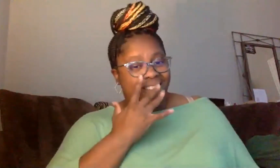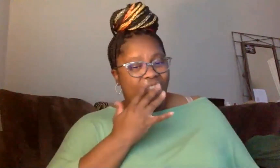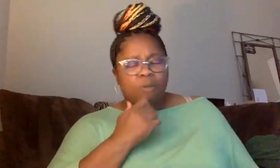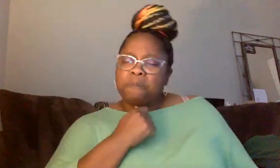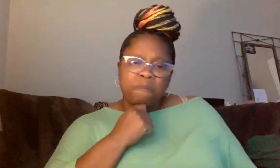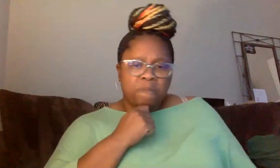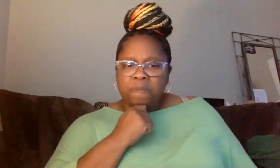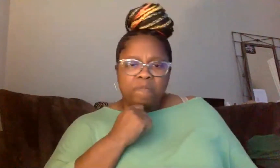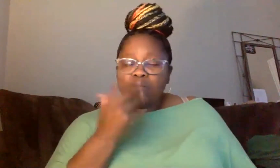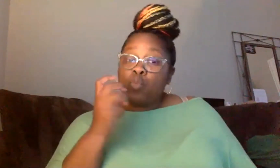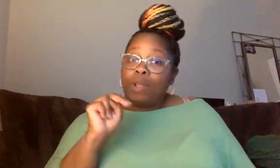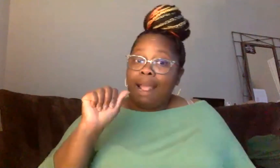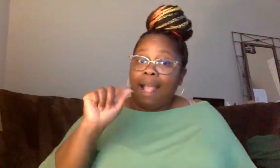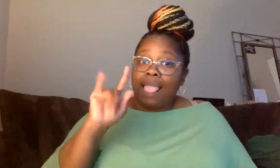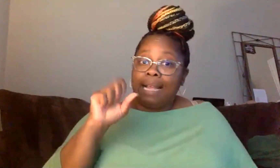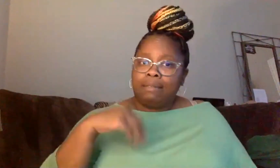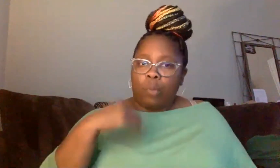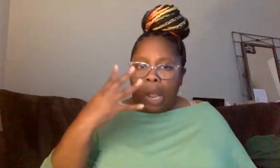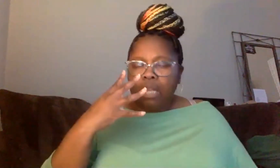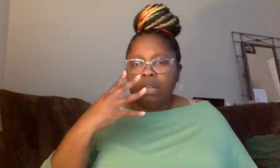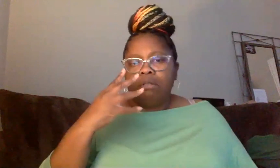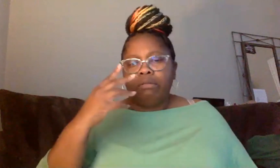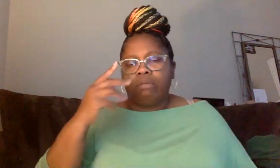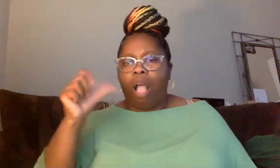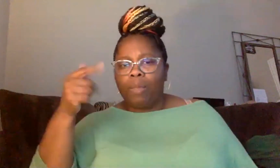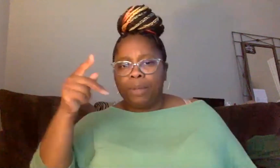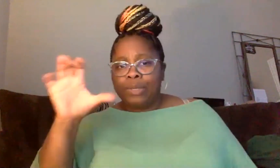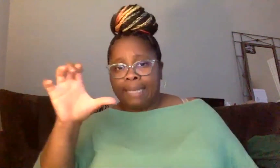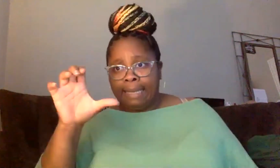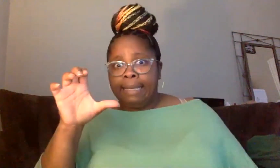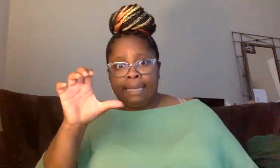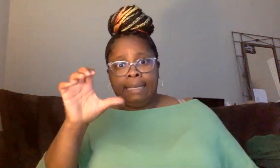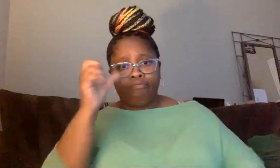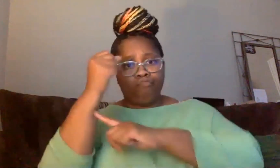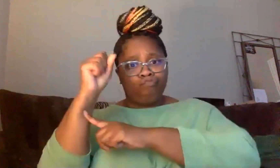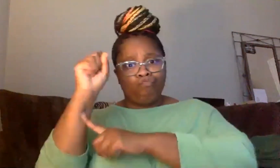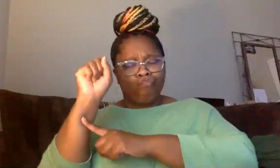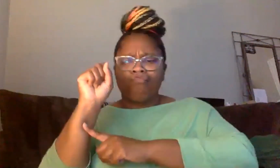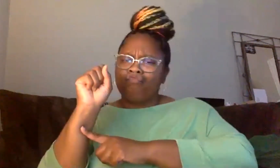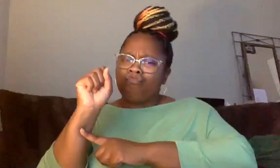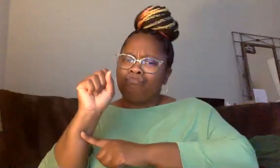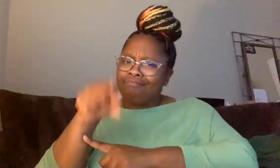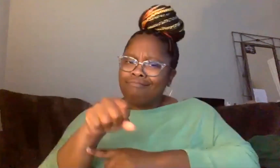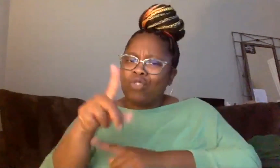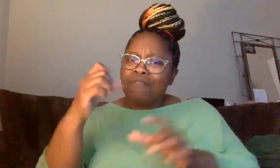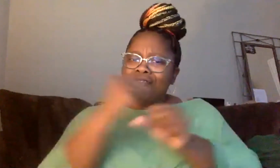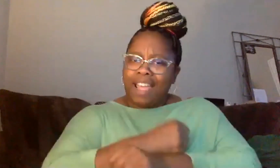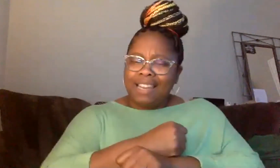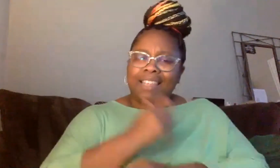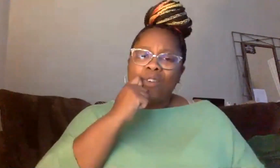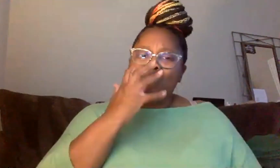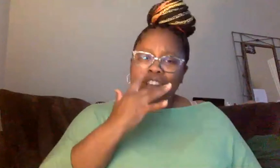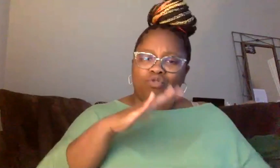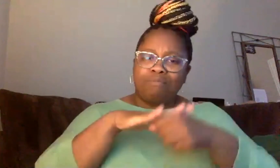when our allies go out there, just, um, make sure that you know that you are fighting racial discrimination. You're fighting